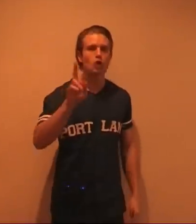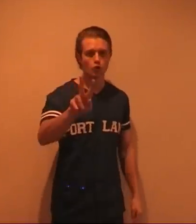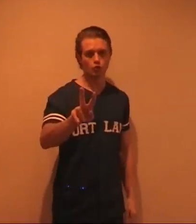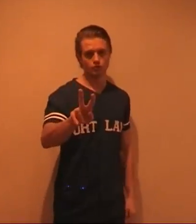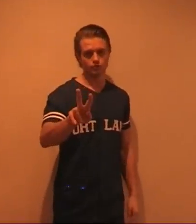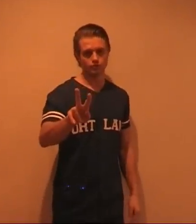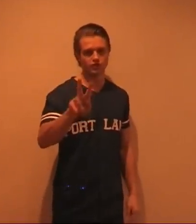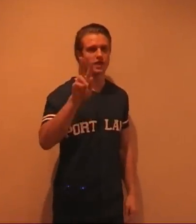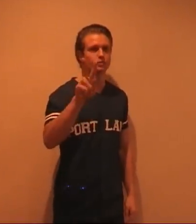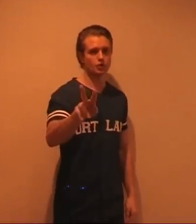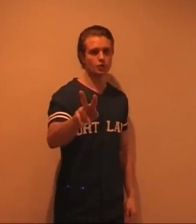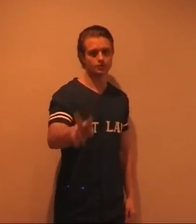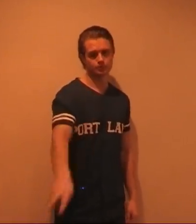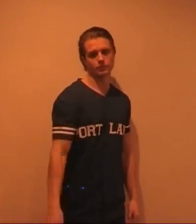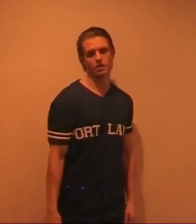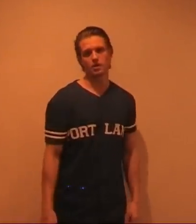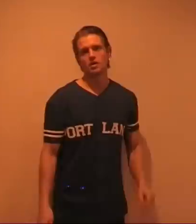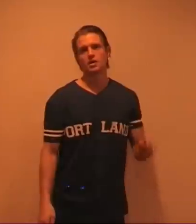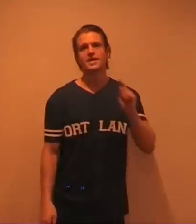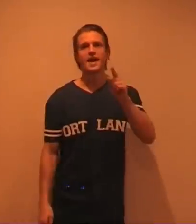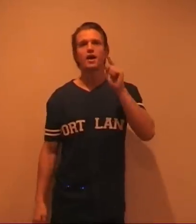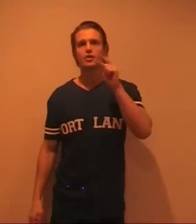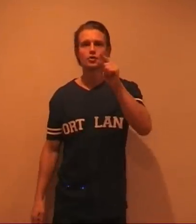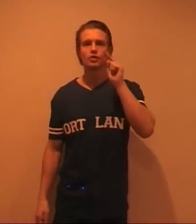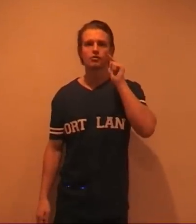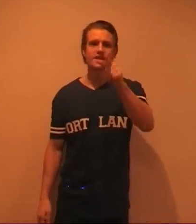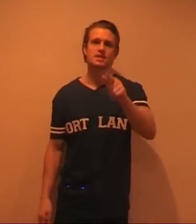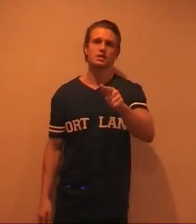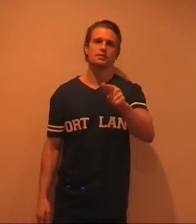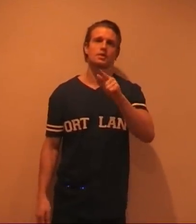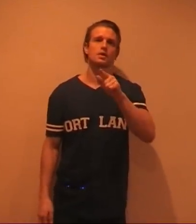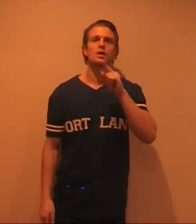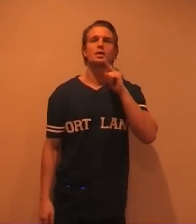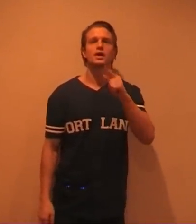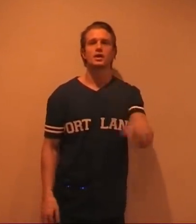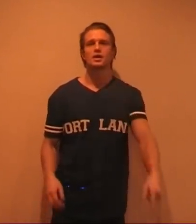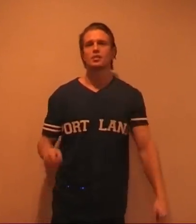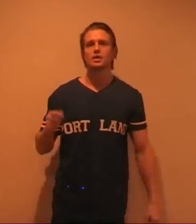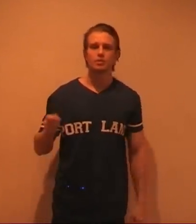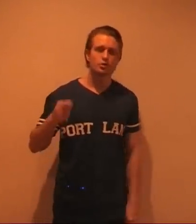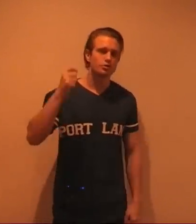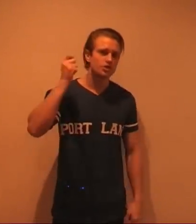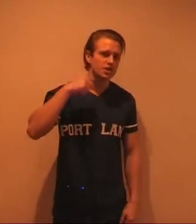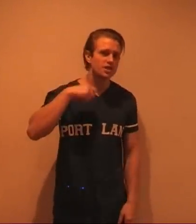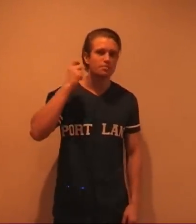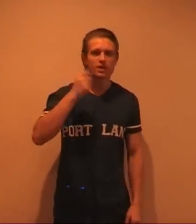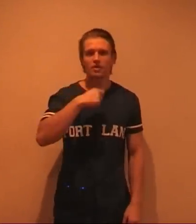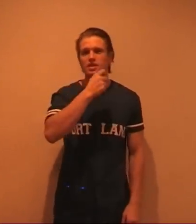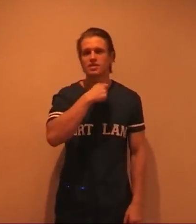Two. Tip two. Get a good razor. Okay. People who use shitty big razors